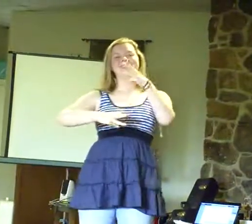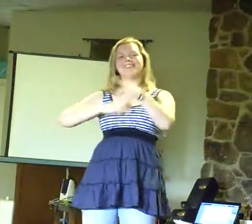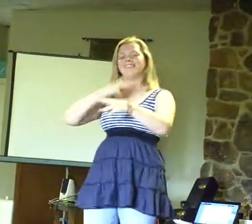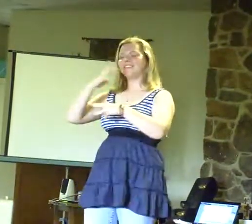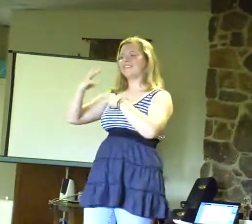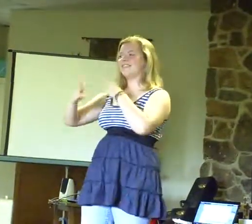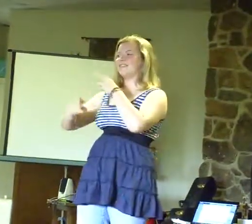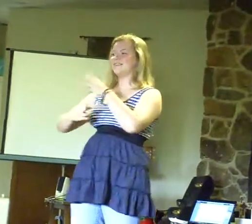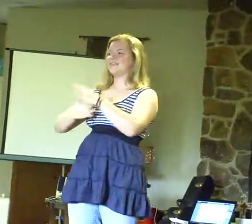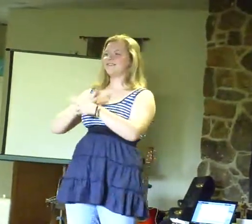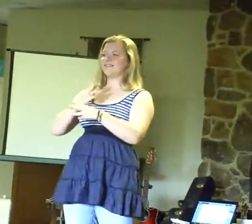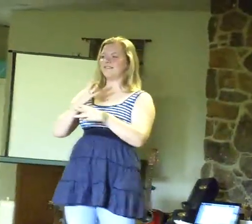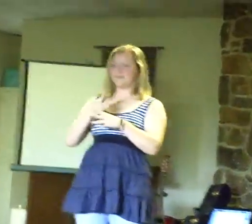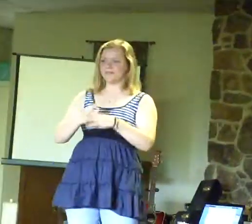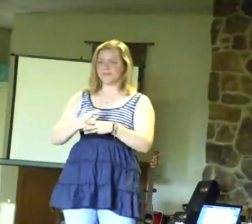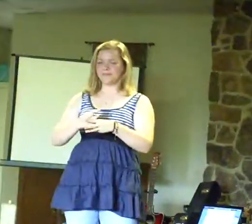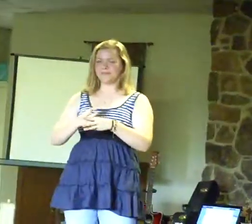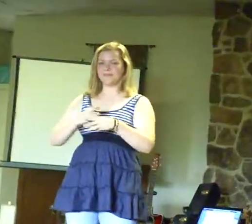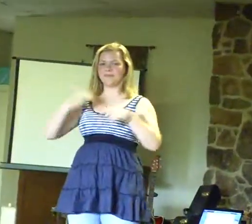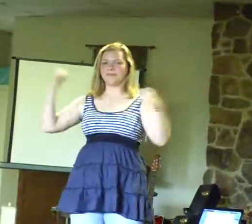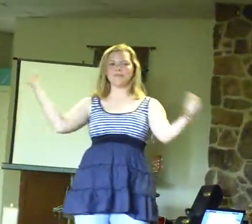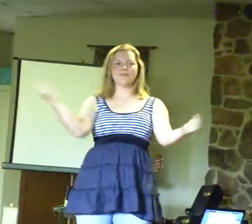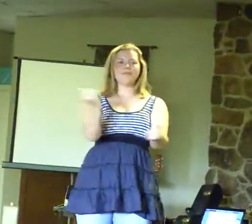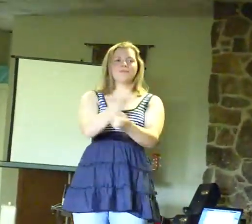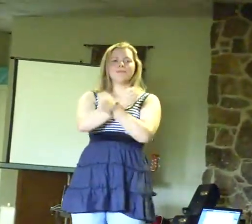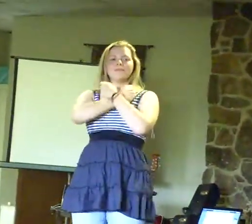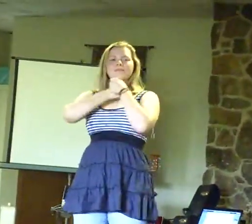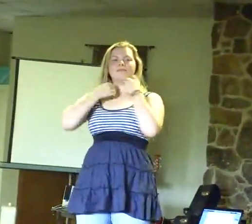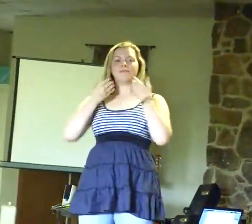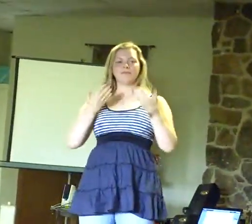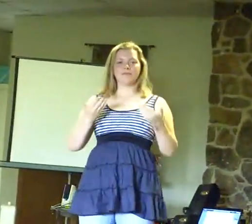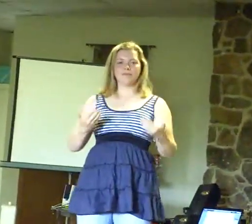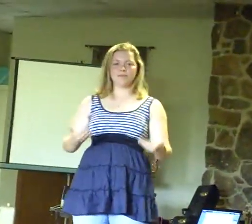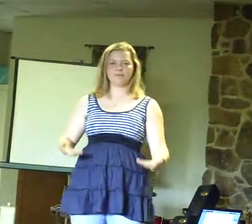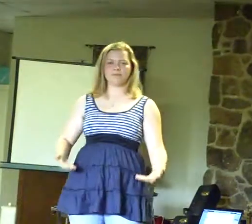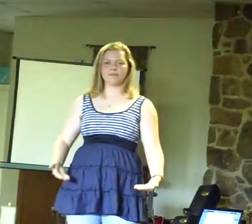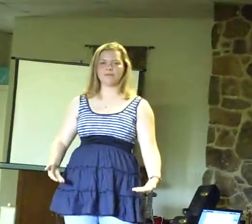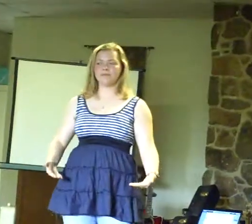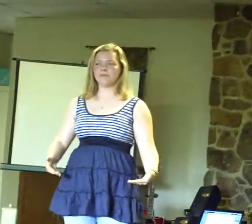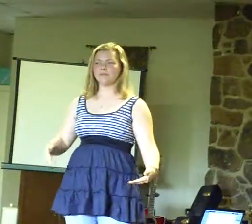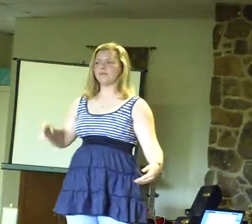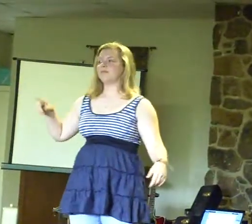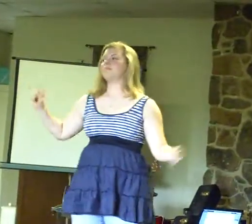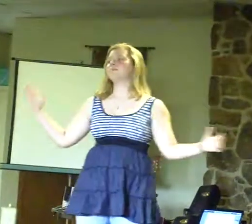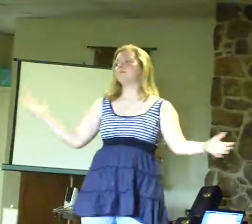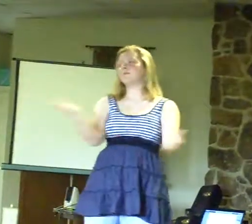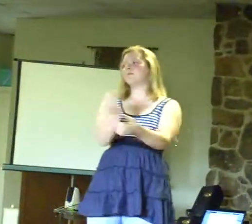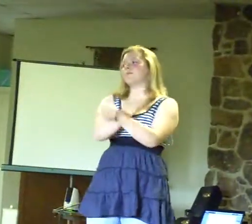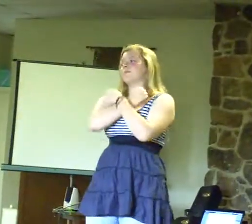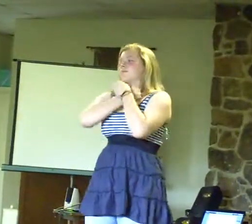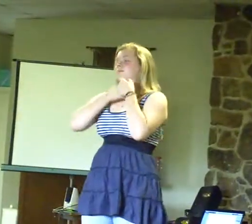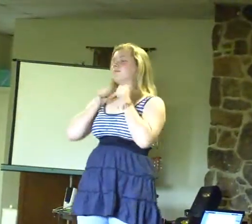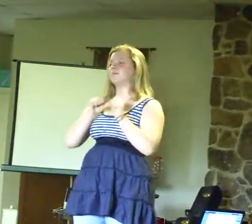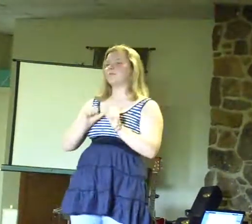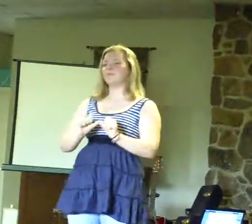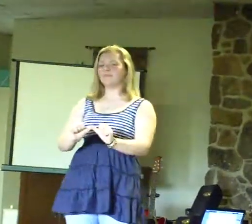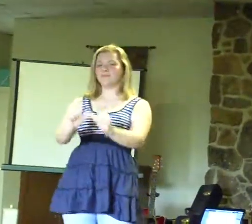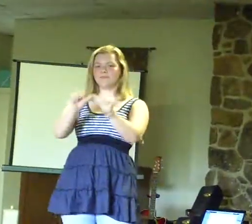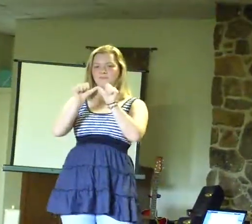world are holding me. They hold me still.